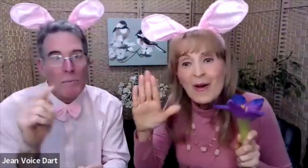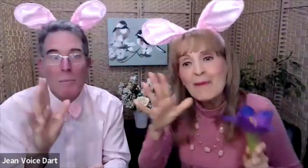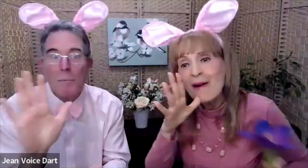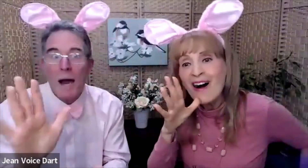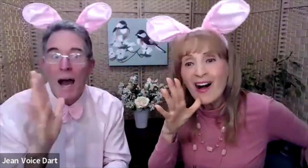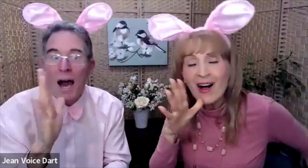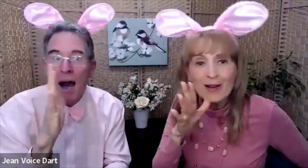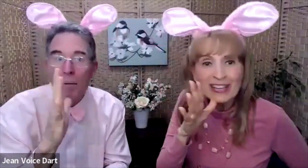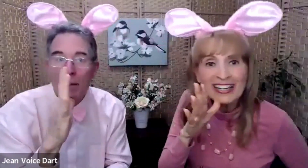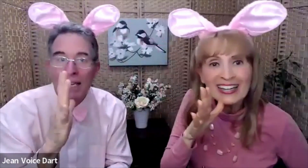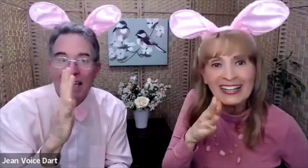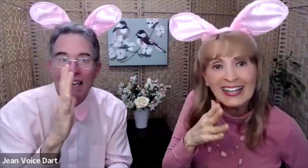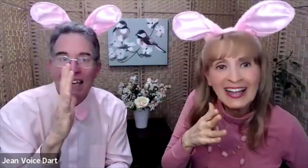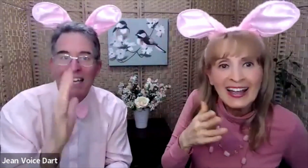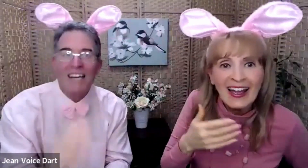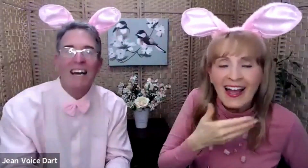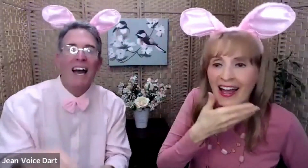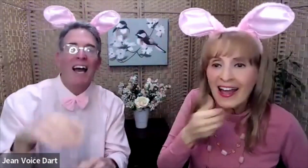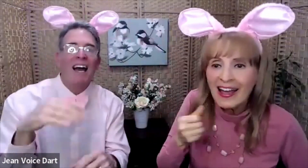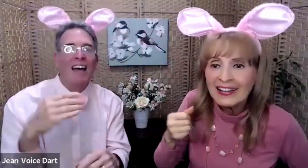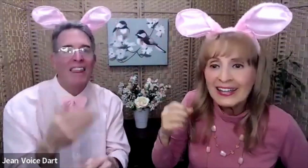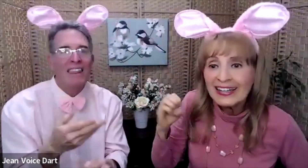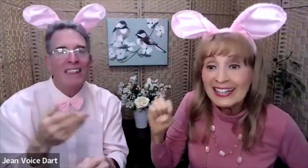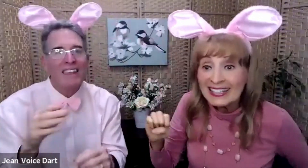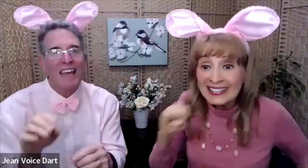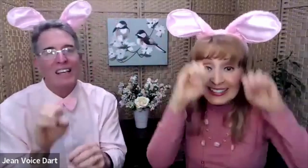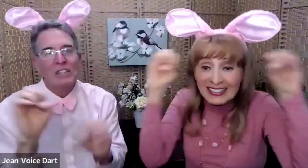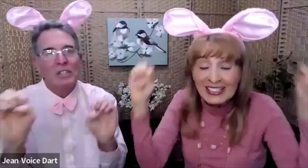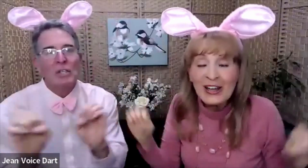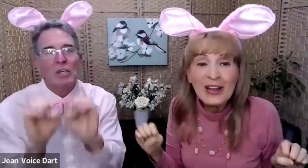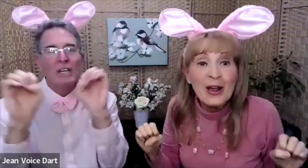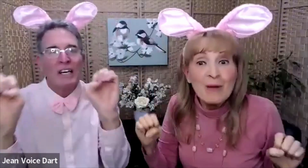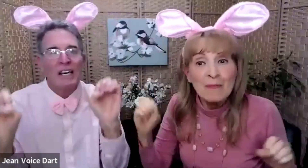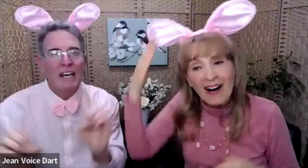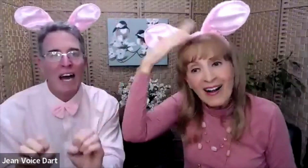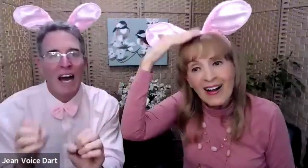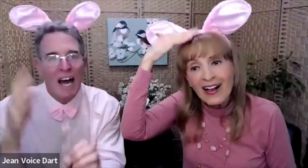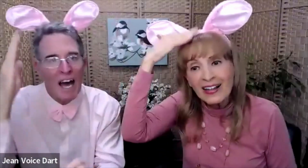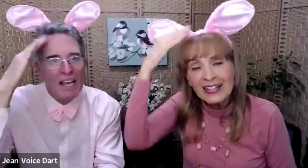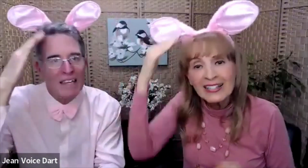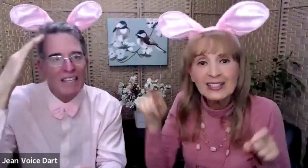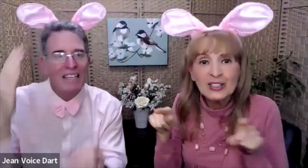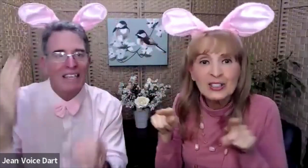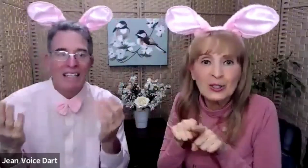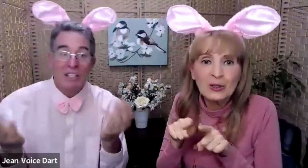mommy. And an Easter bunny too.